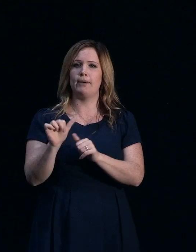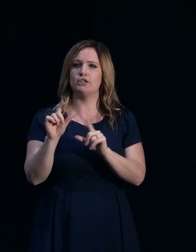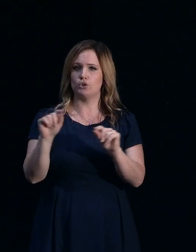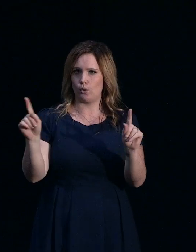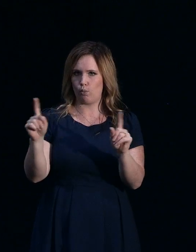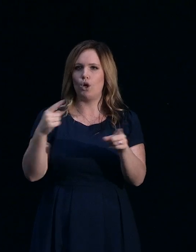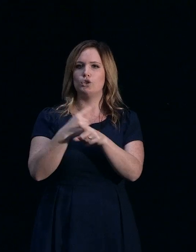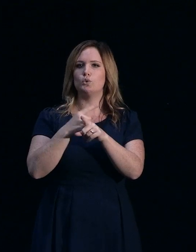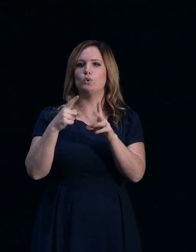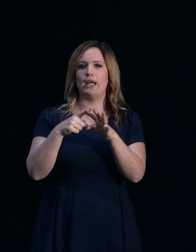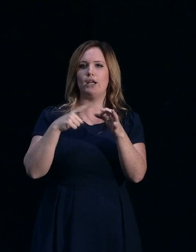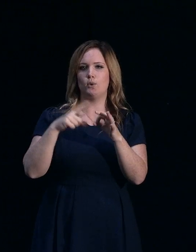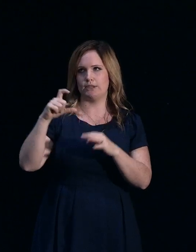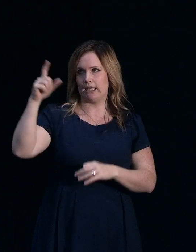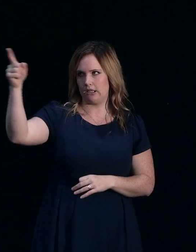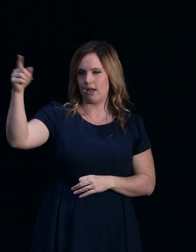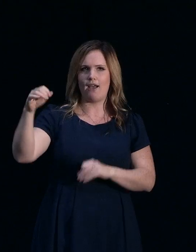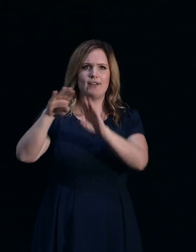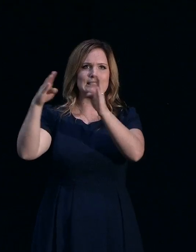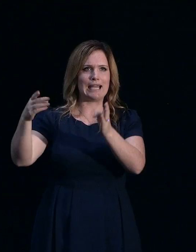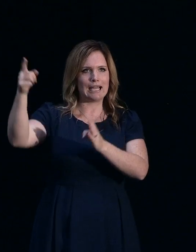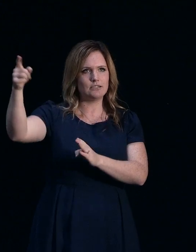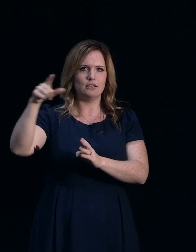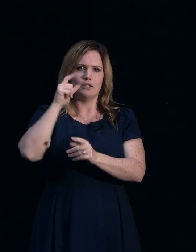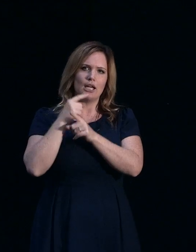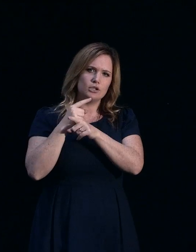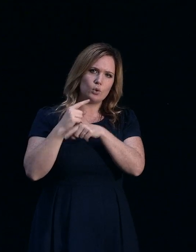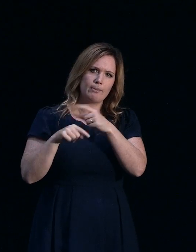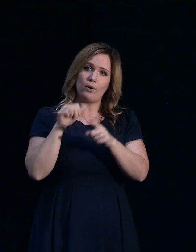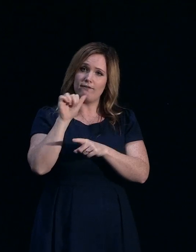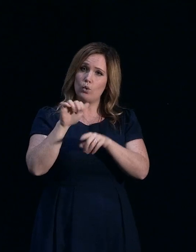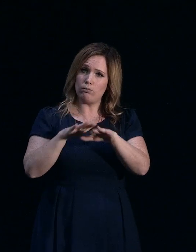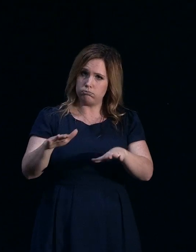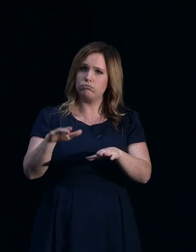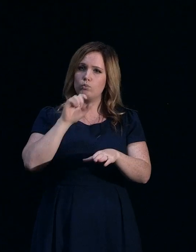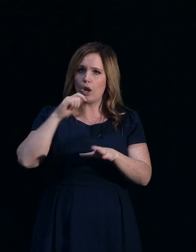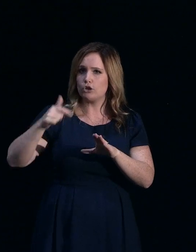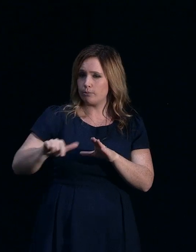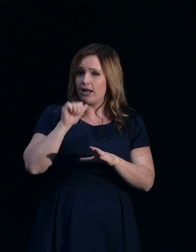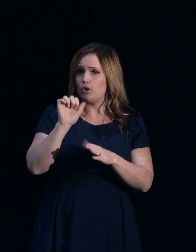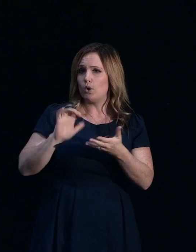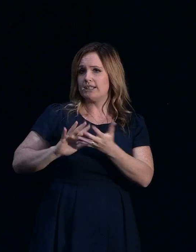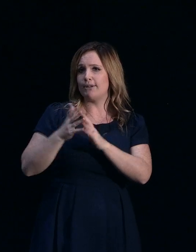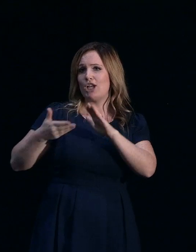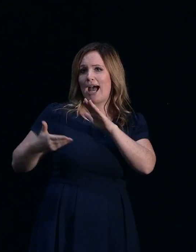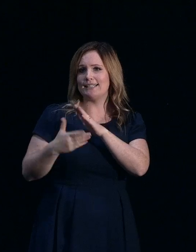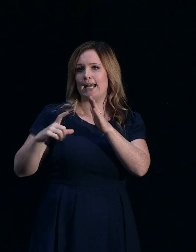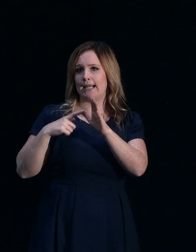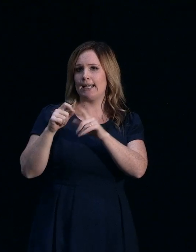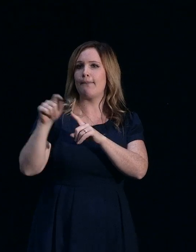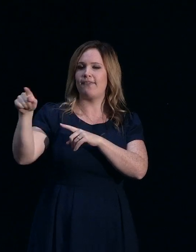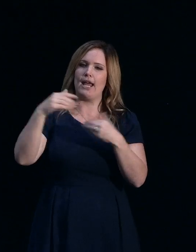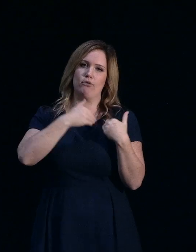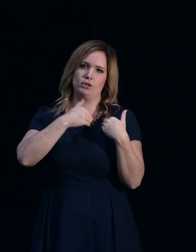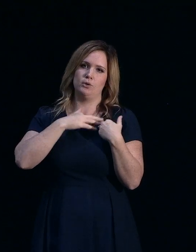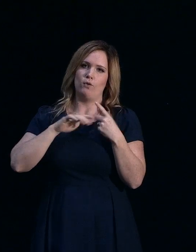to someone on their stand, because they'd be able to tell you whether your property will be drilled. But if your damage is under cap, they'll be responsible for the drilling and the